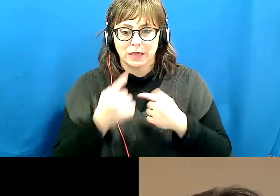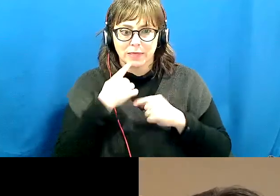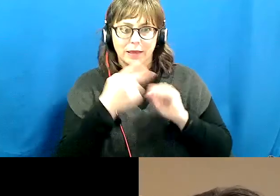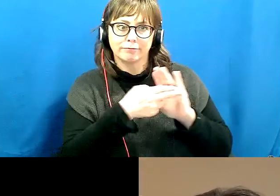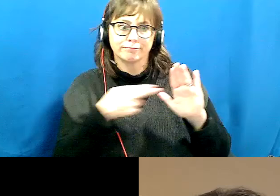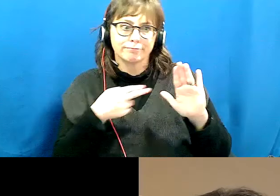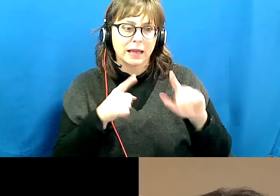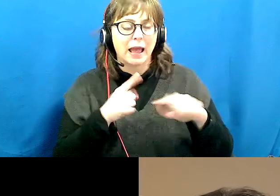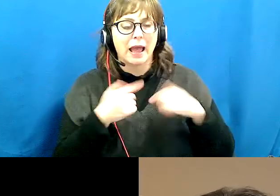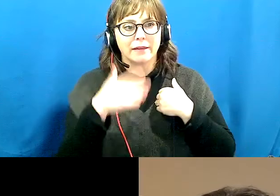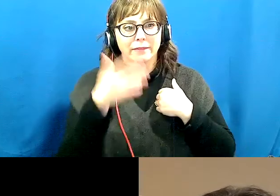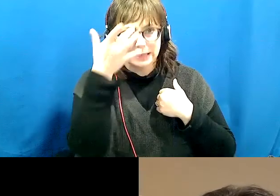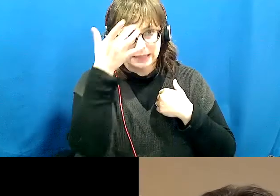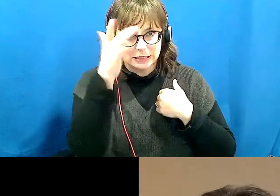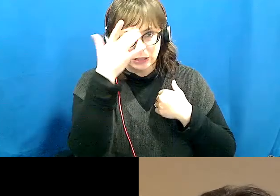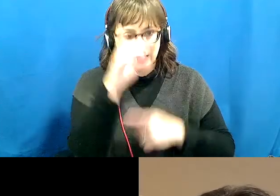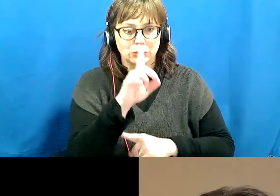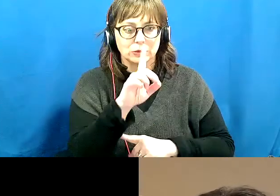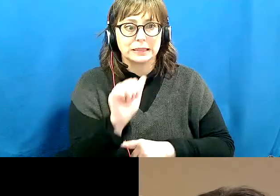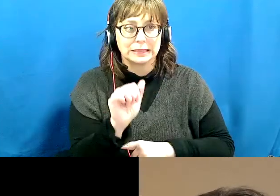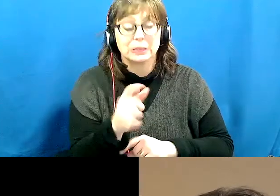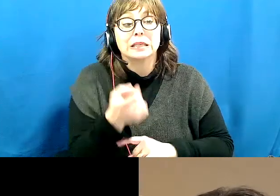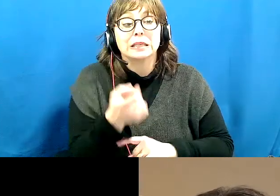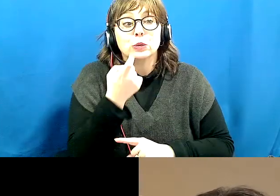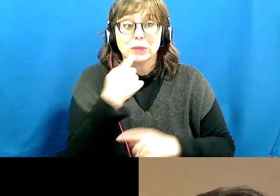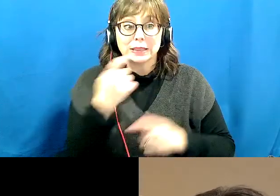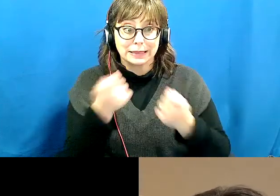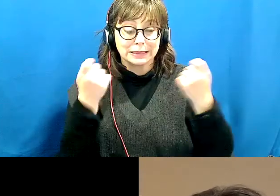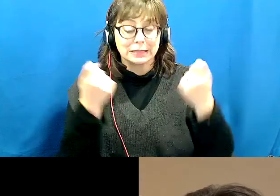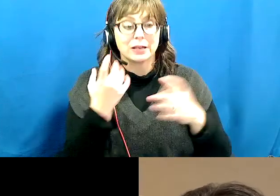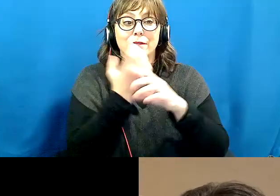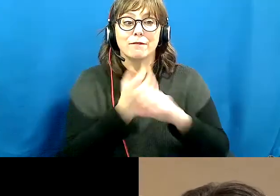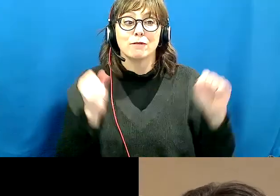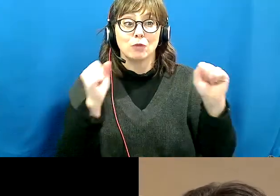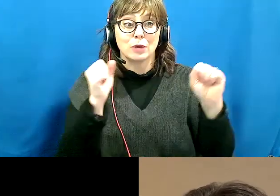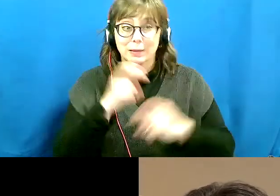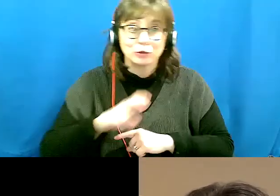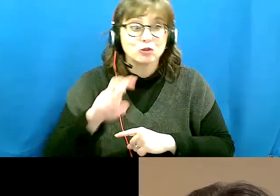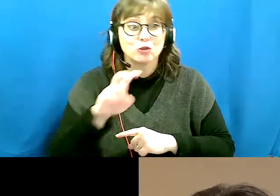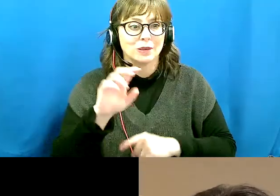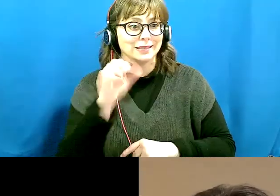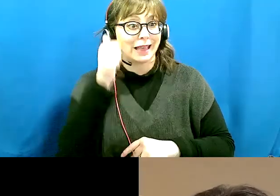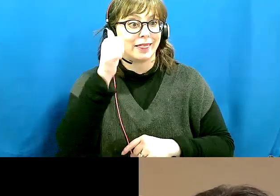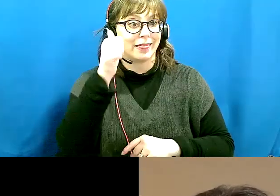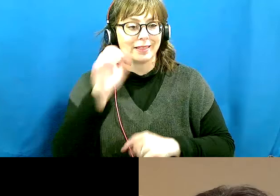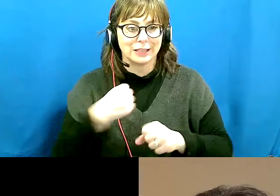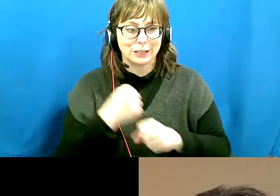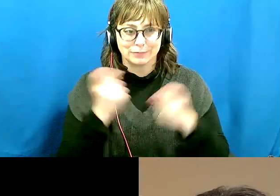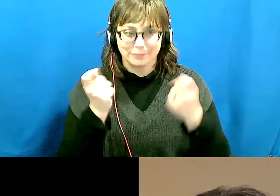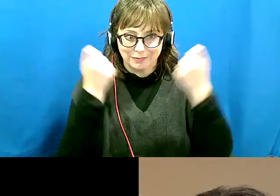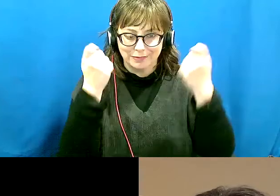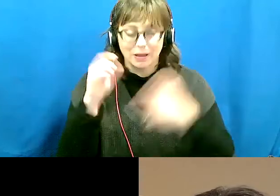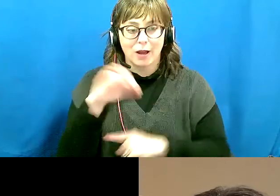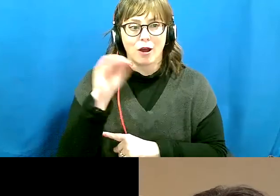an intellectual disability. We recently celebrated the Freedom Tour's 10th year anniversary in Ottawa.